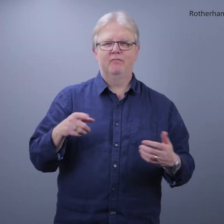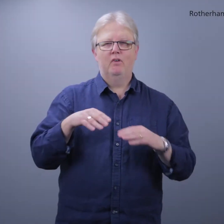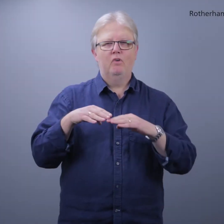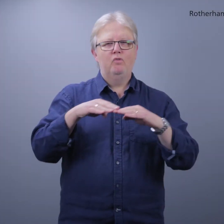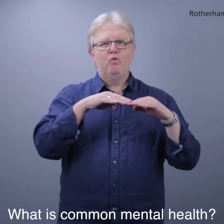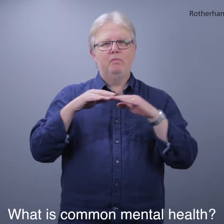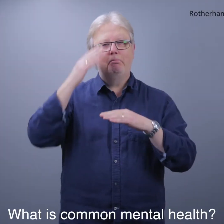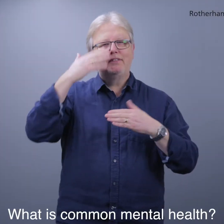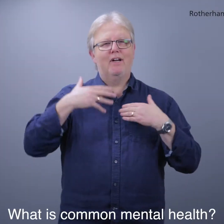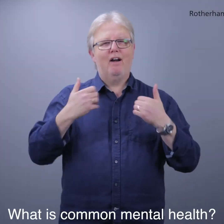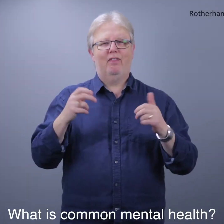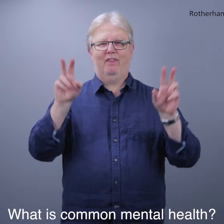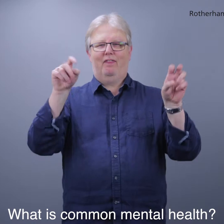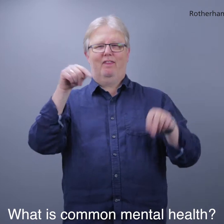What is common mental health?